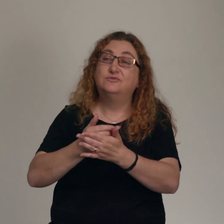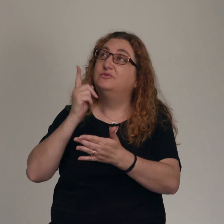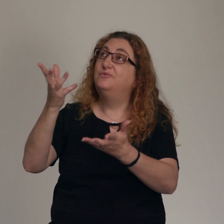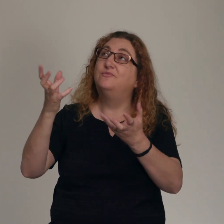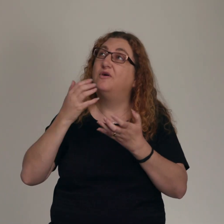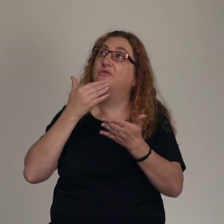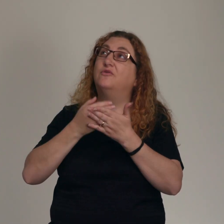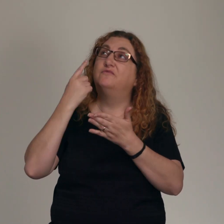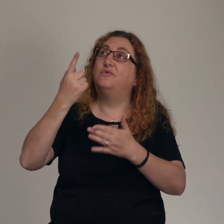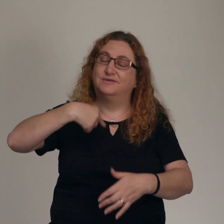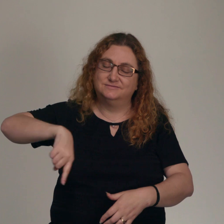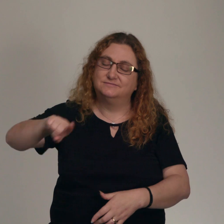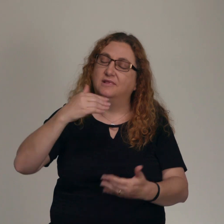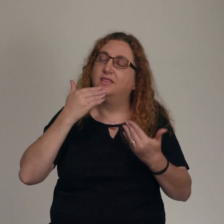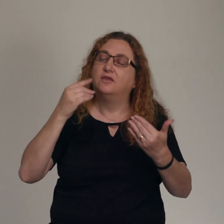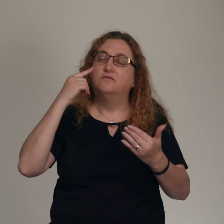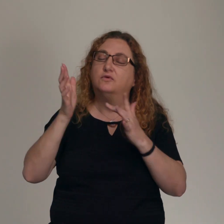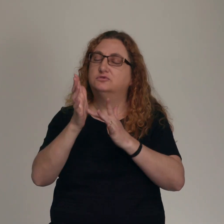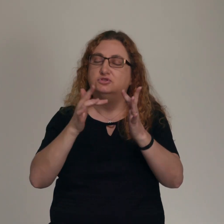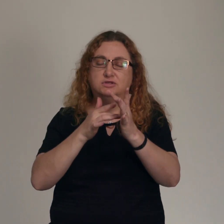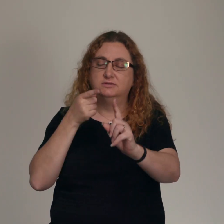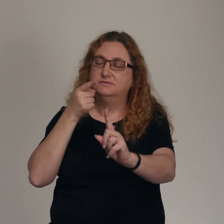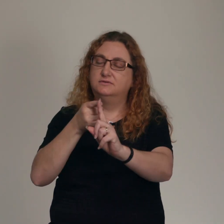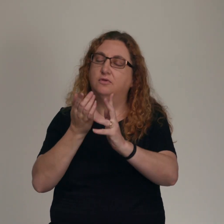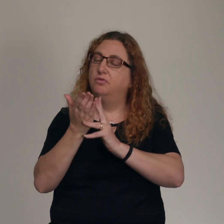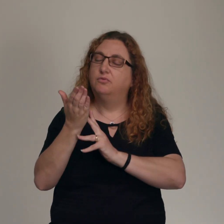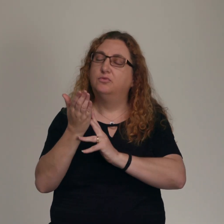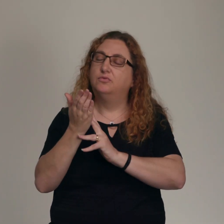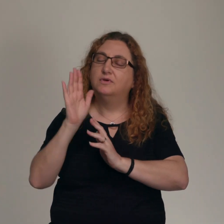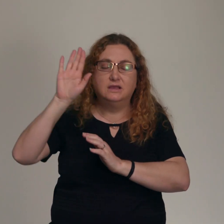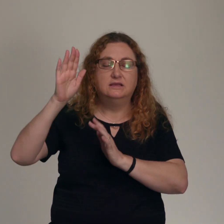We thank you for our Lord and Savior Jesus Christ. It's in his name that we pray this. Amen.